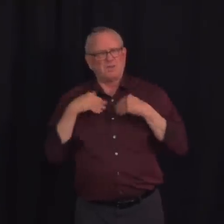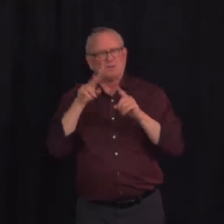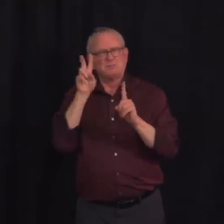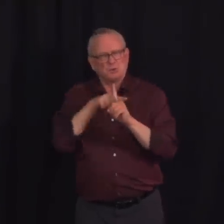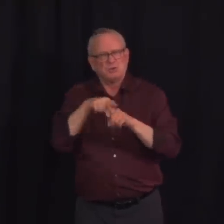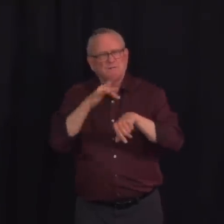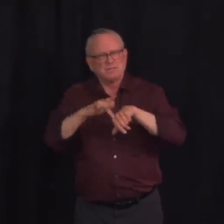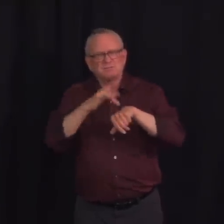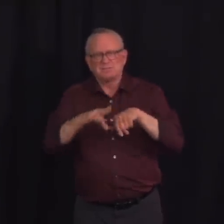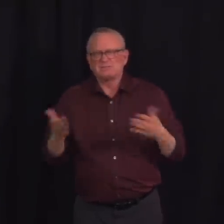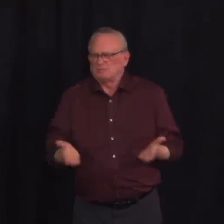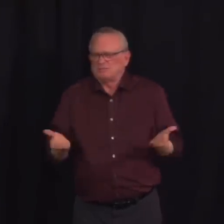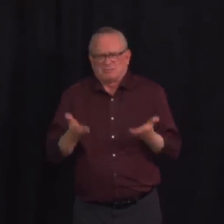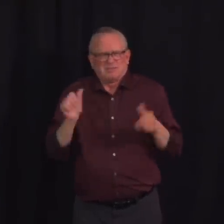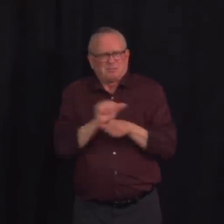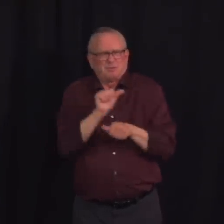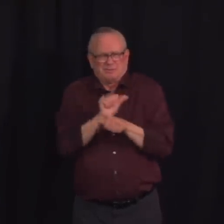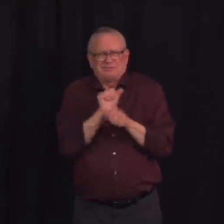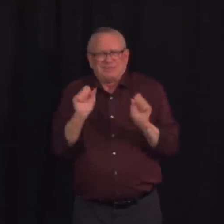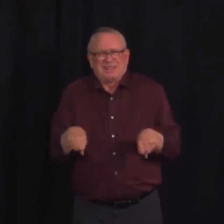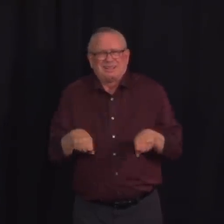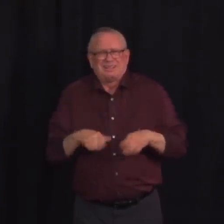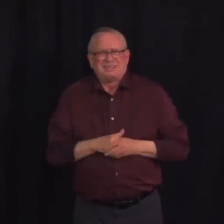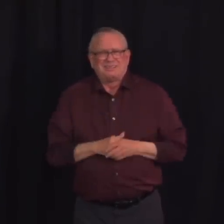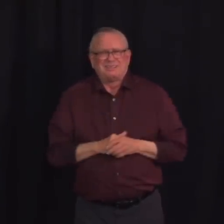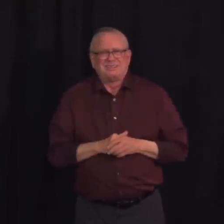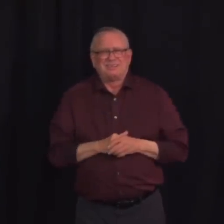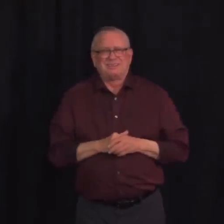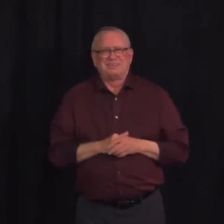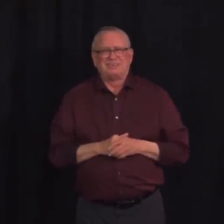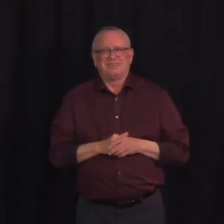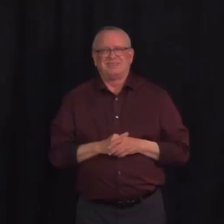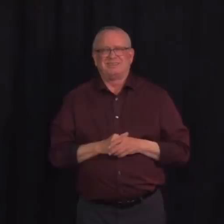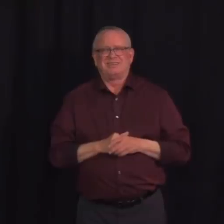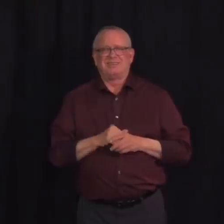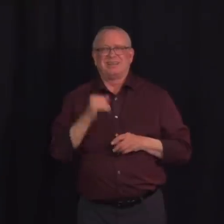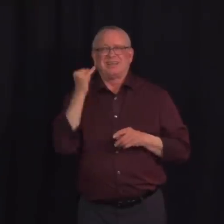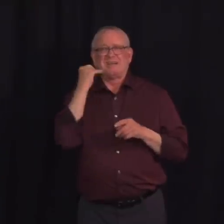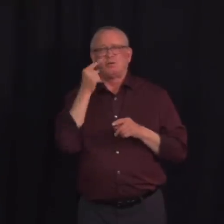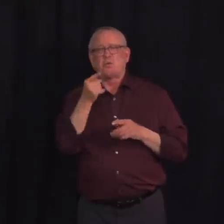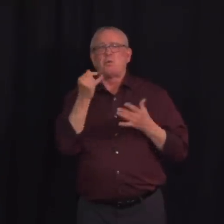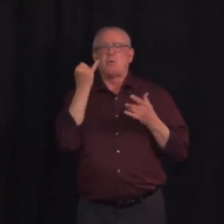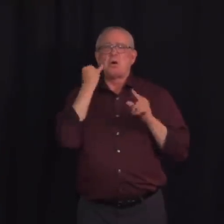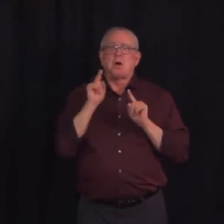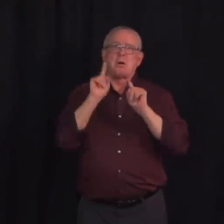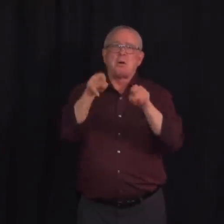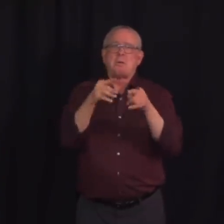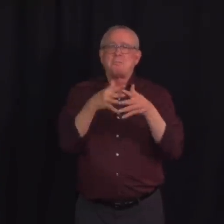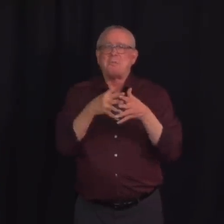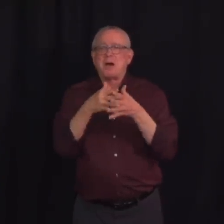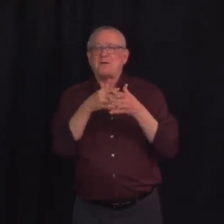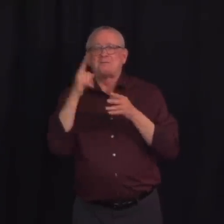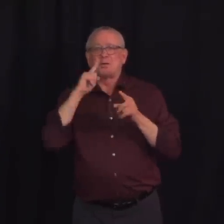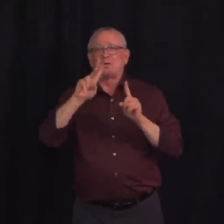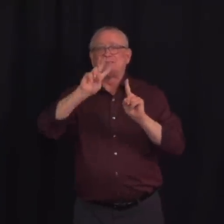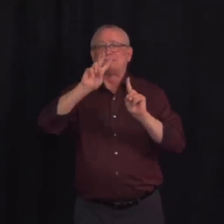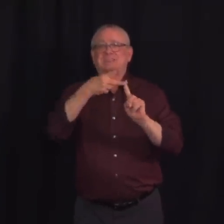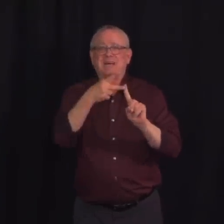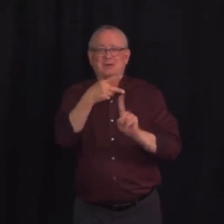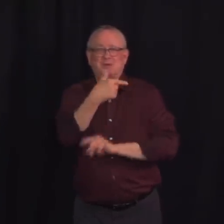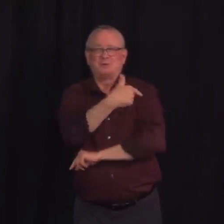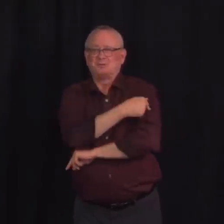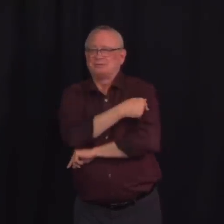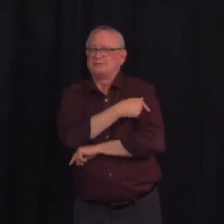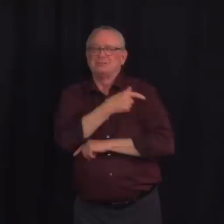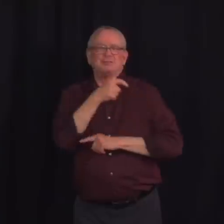their second dose sooner and some may have been traveling down to get their second dose, again, we anticipate having more information soon about